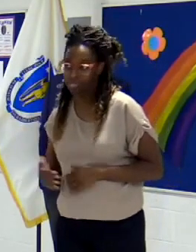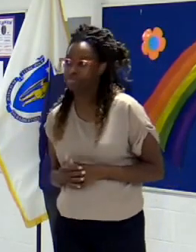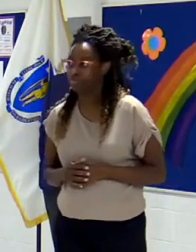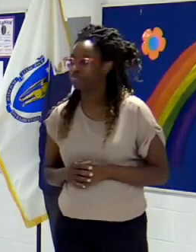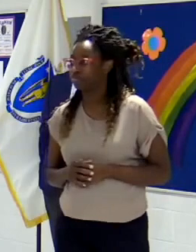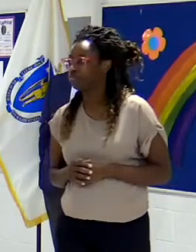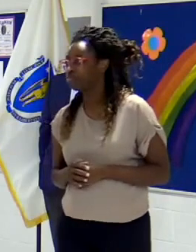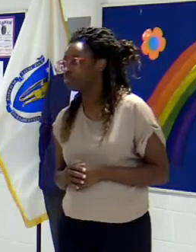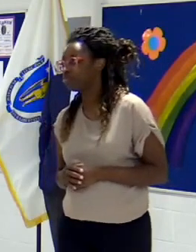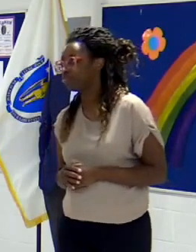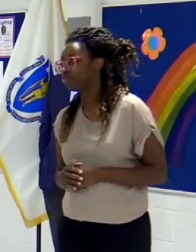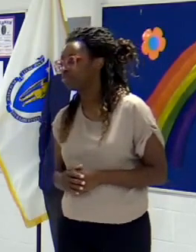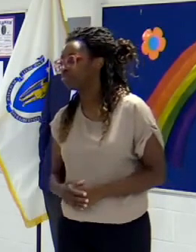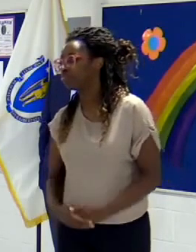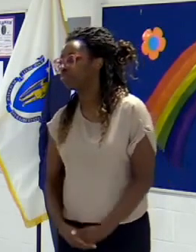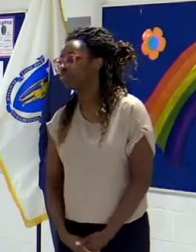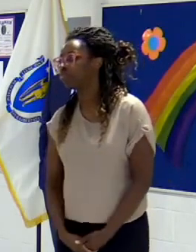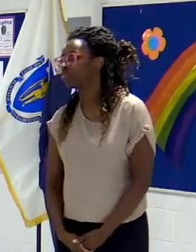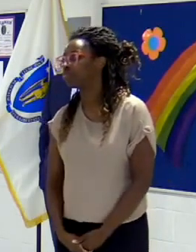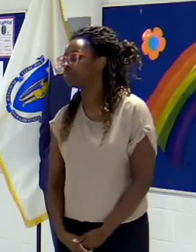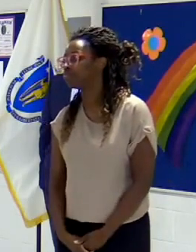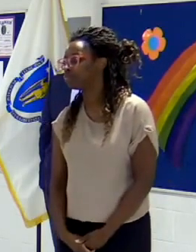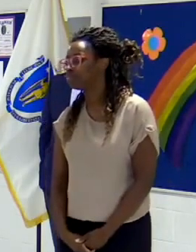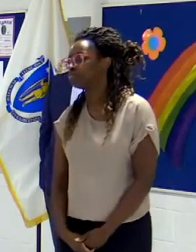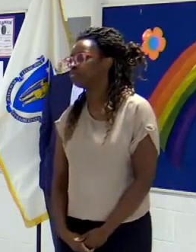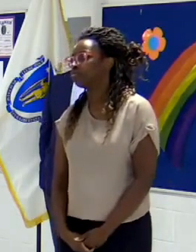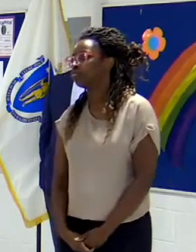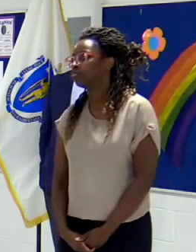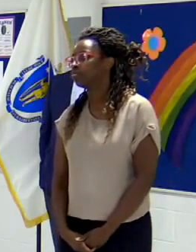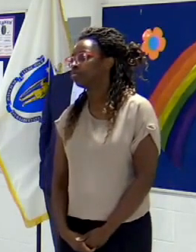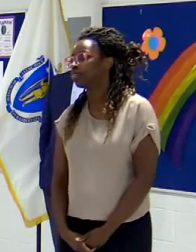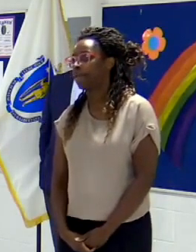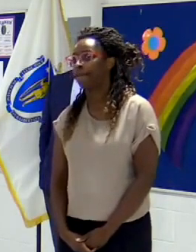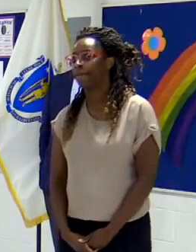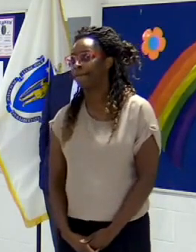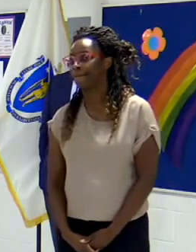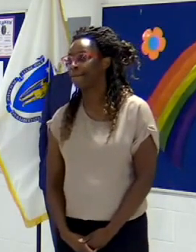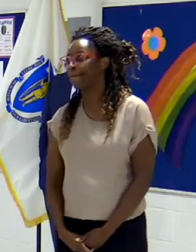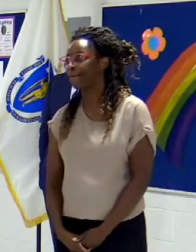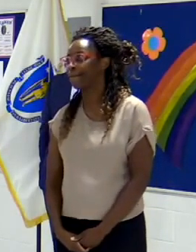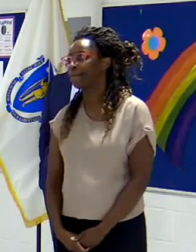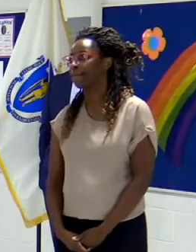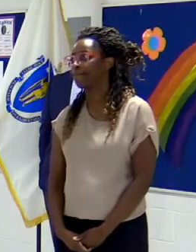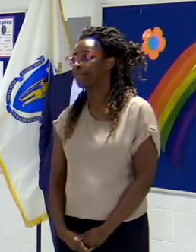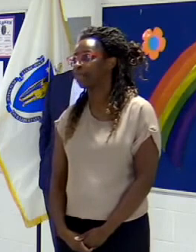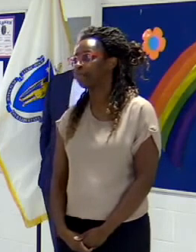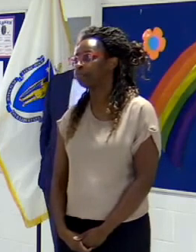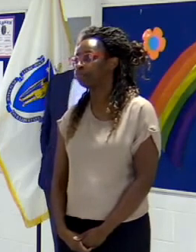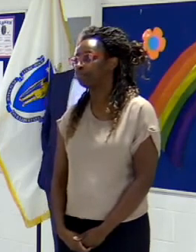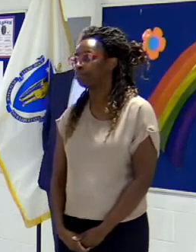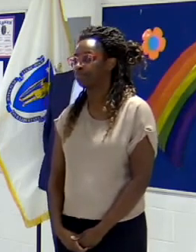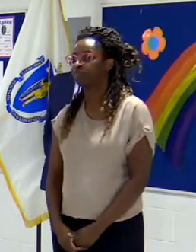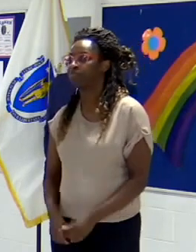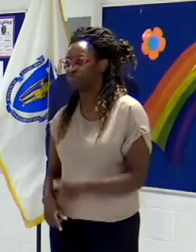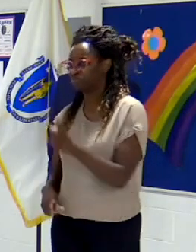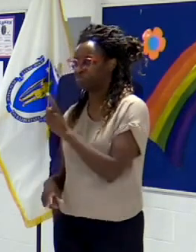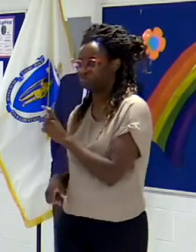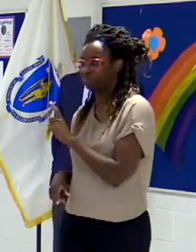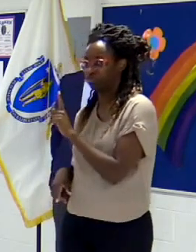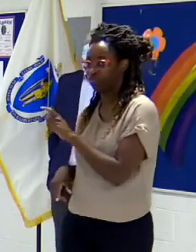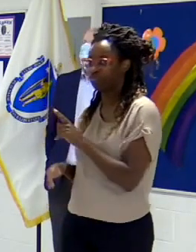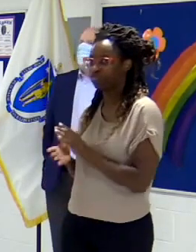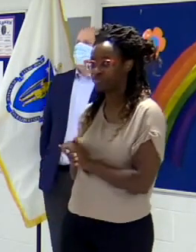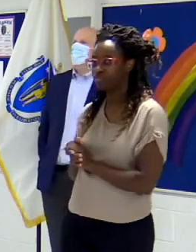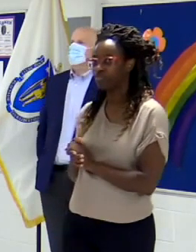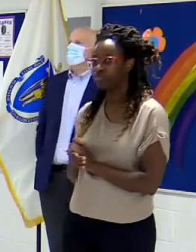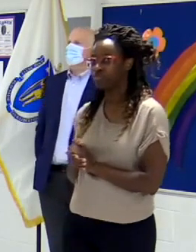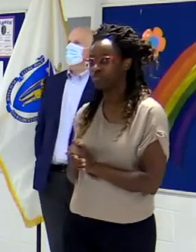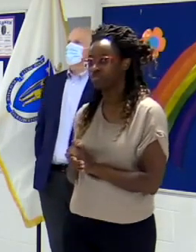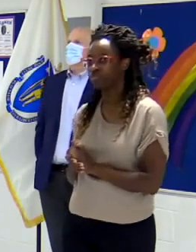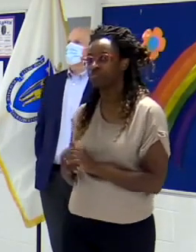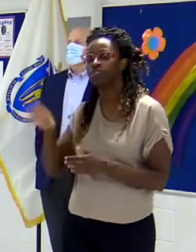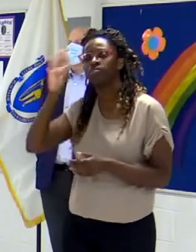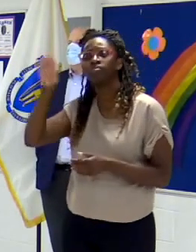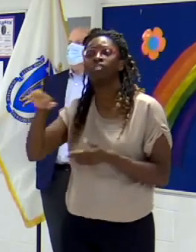think